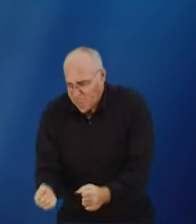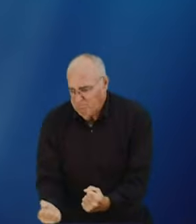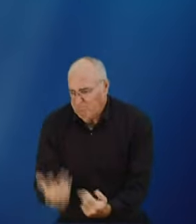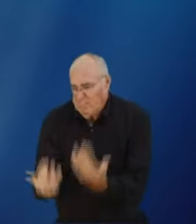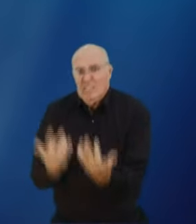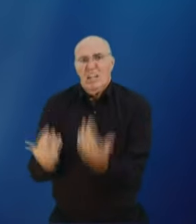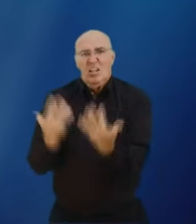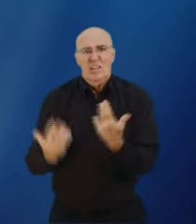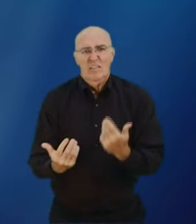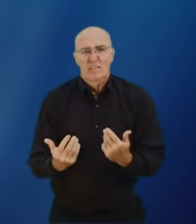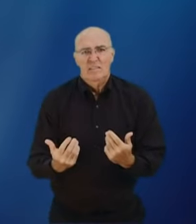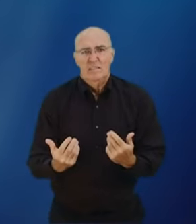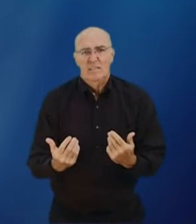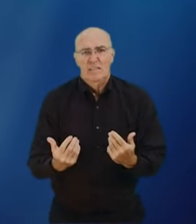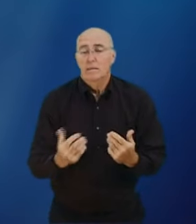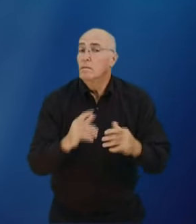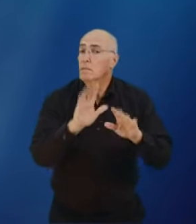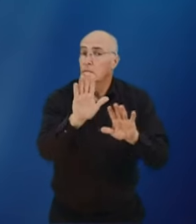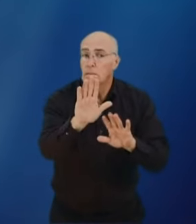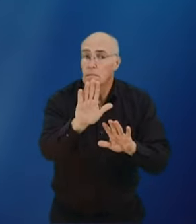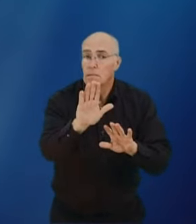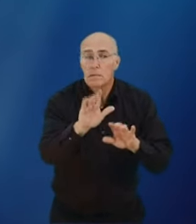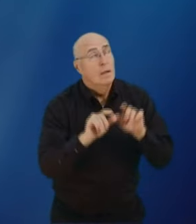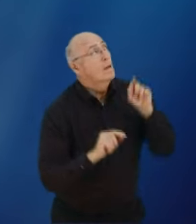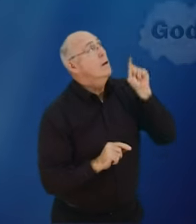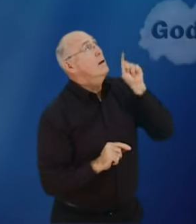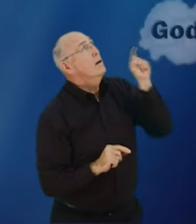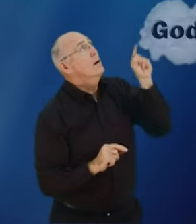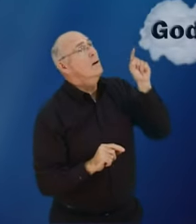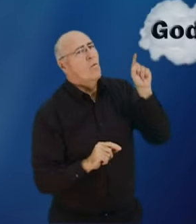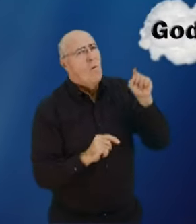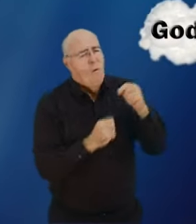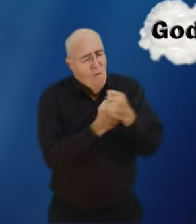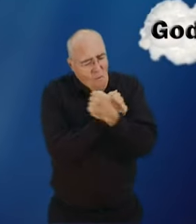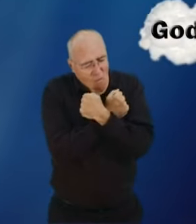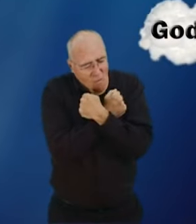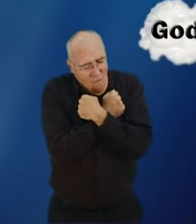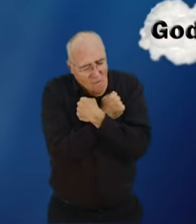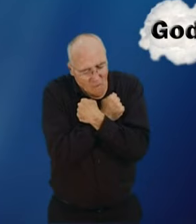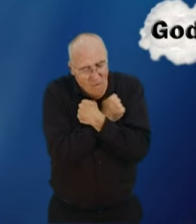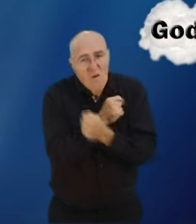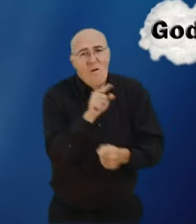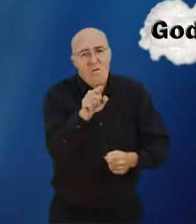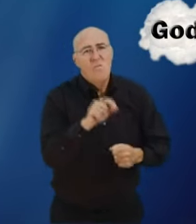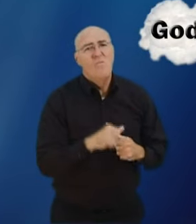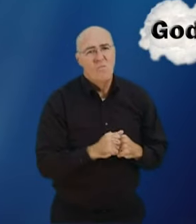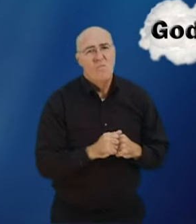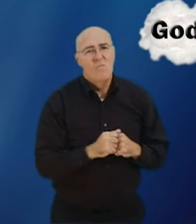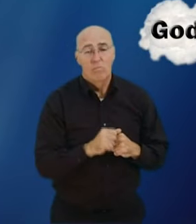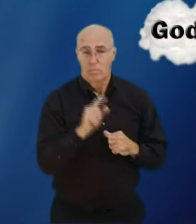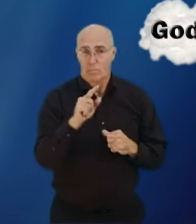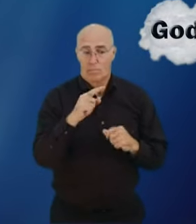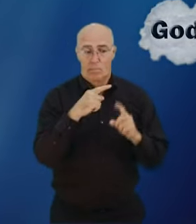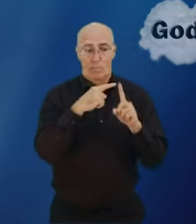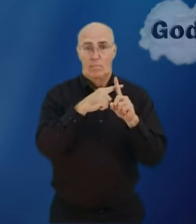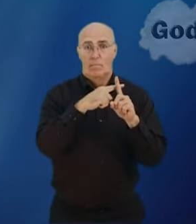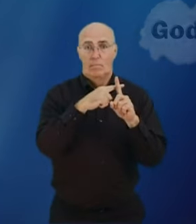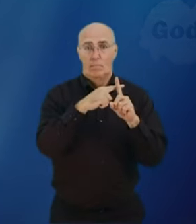the devil would love to take you and cast you into the place called hell but God does love you